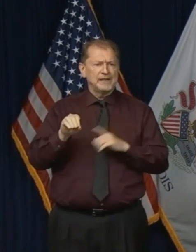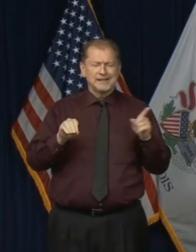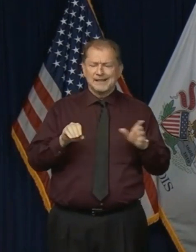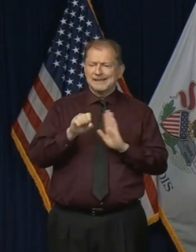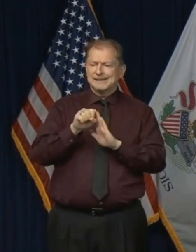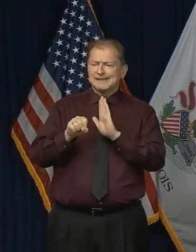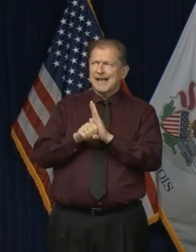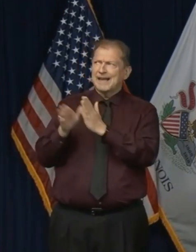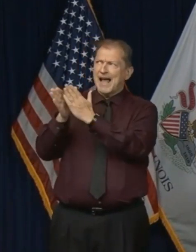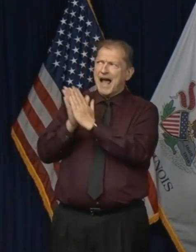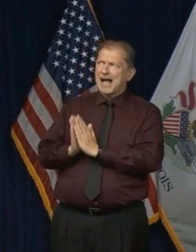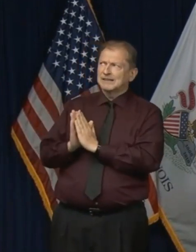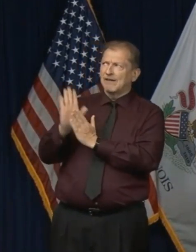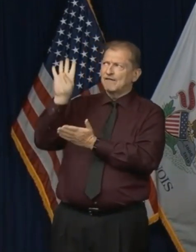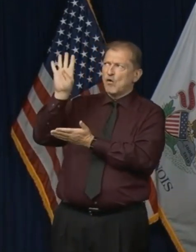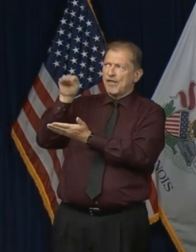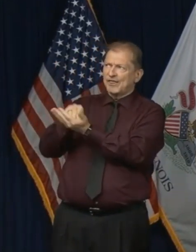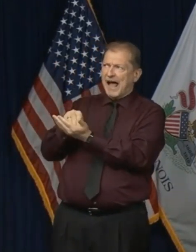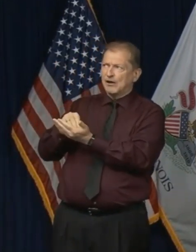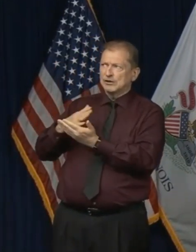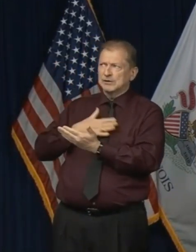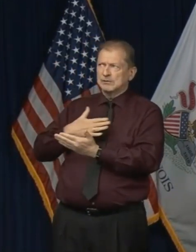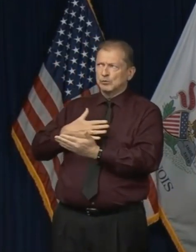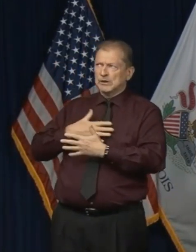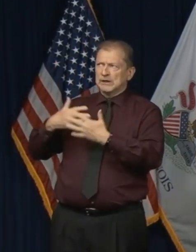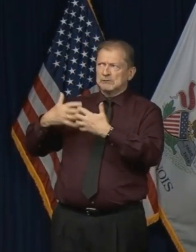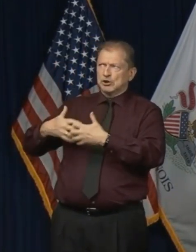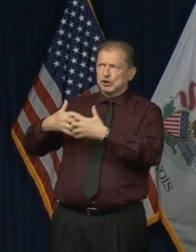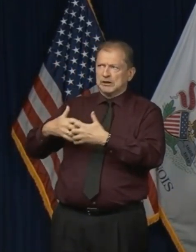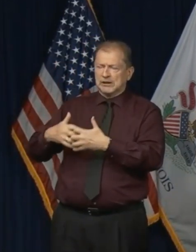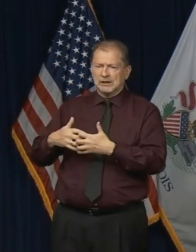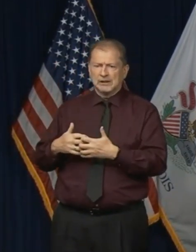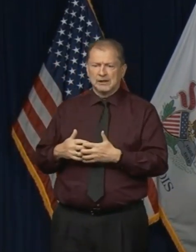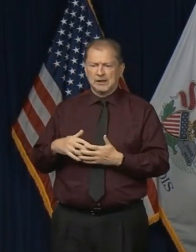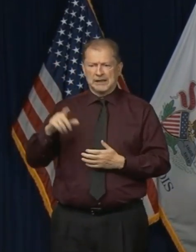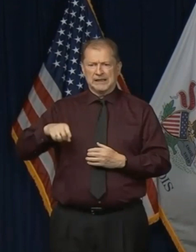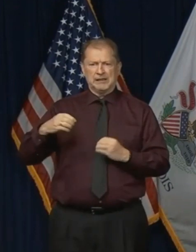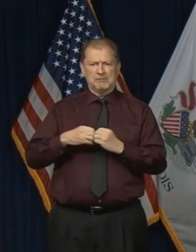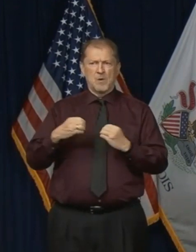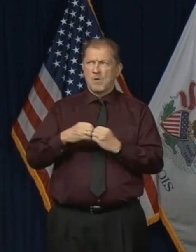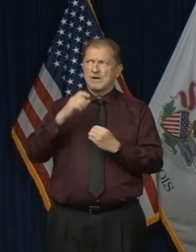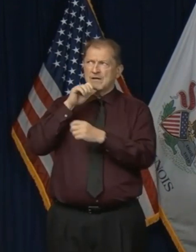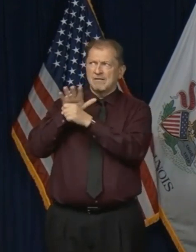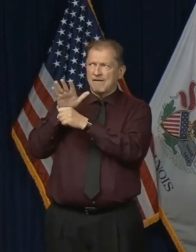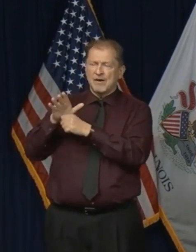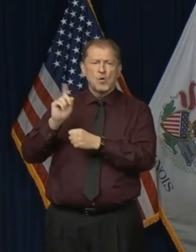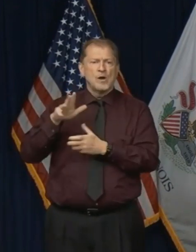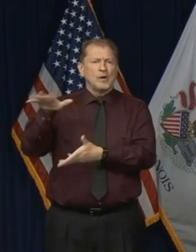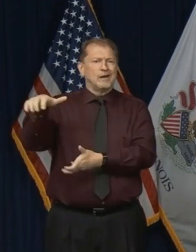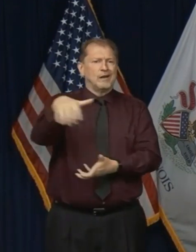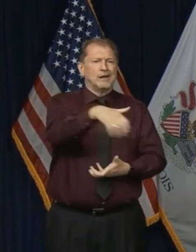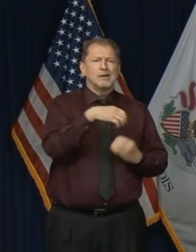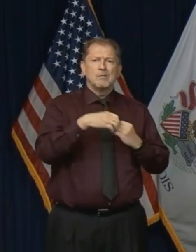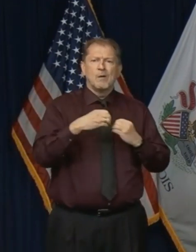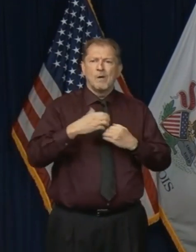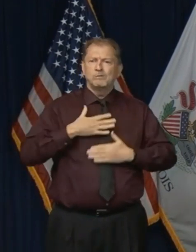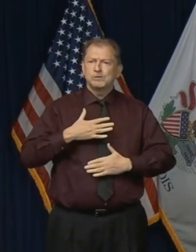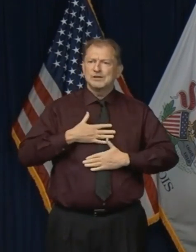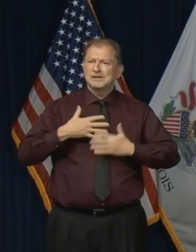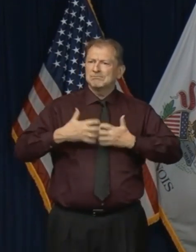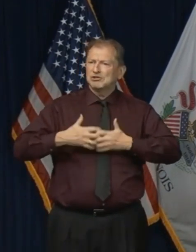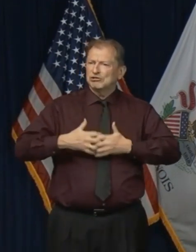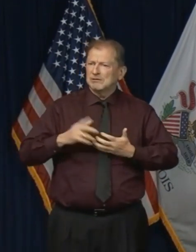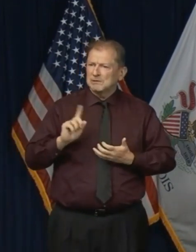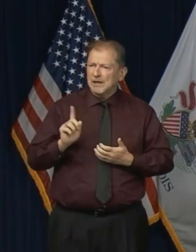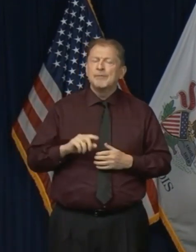more than 4,000. Yes. Where are you going to get the ventilators you need? So we're day in and